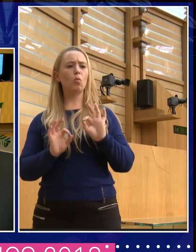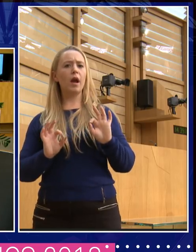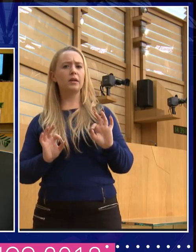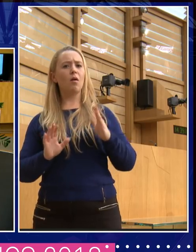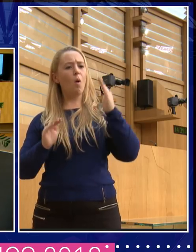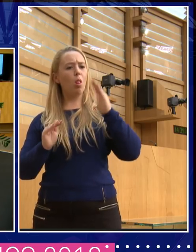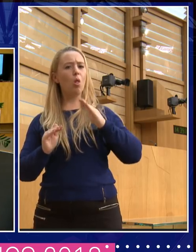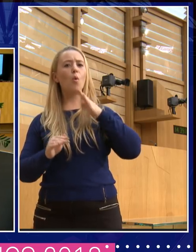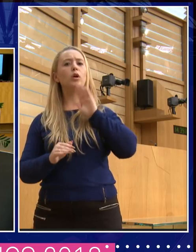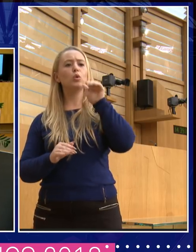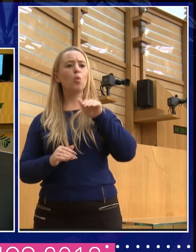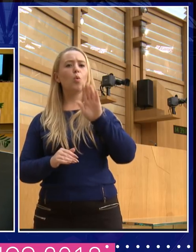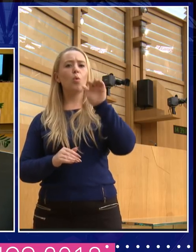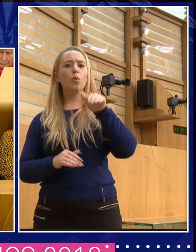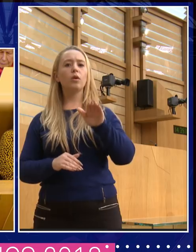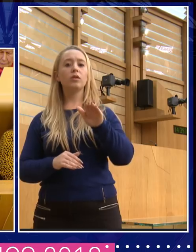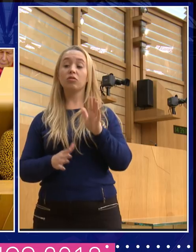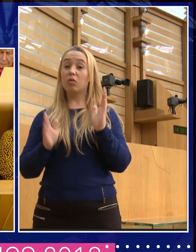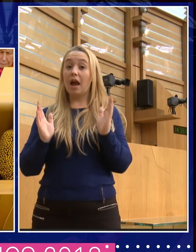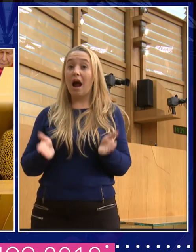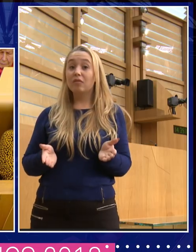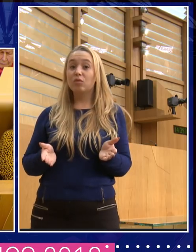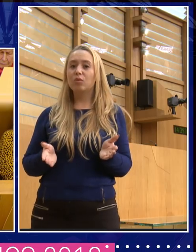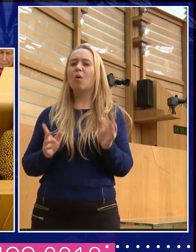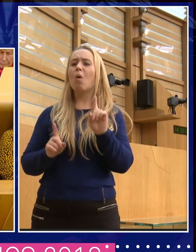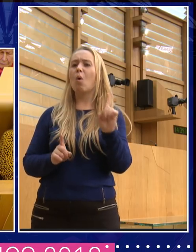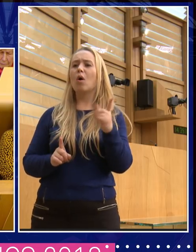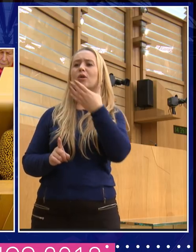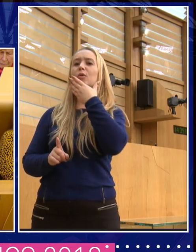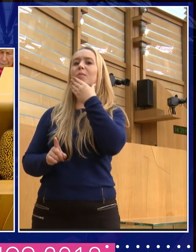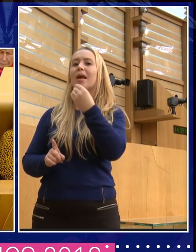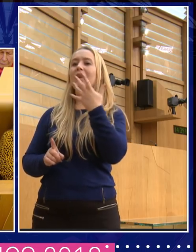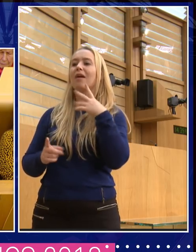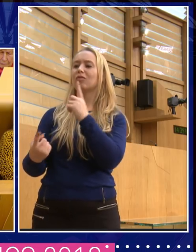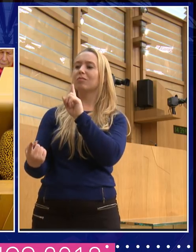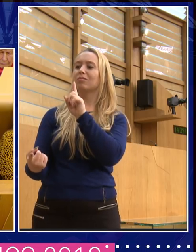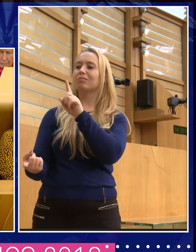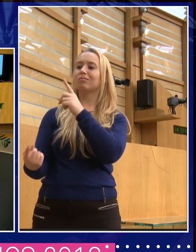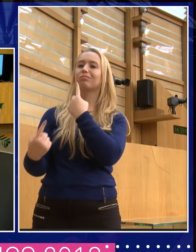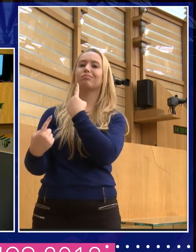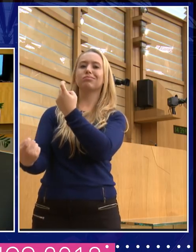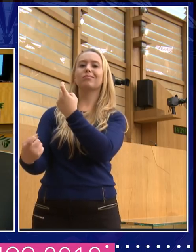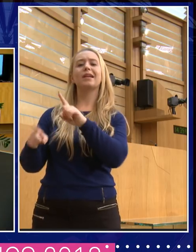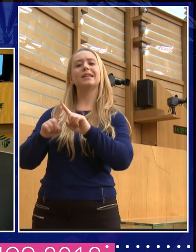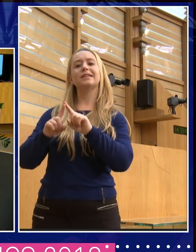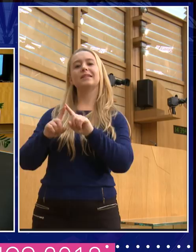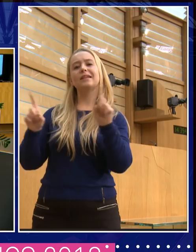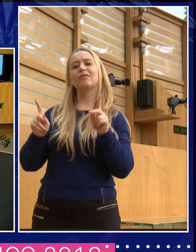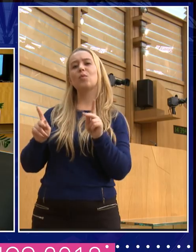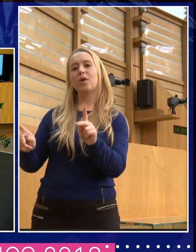the listeners have to reattune what they expect to hear? Basically, I think the listeners have to